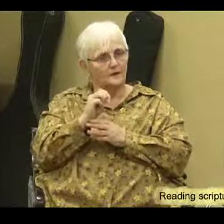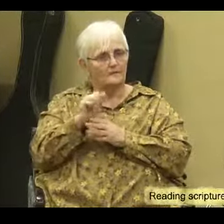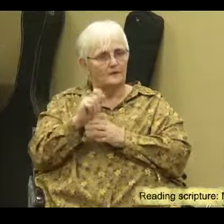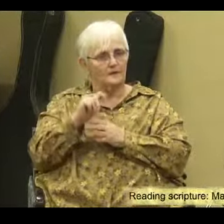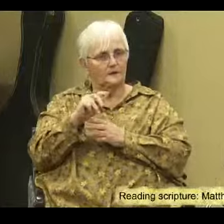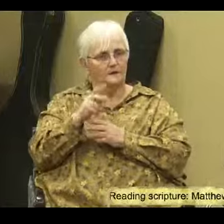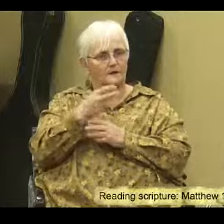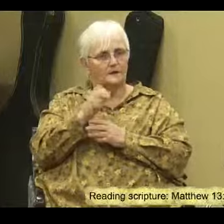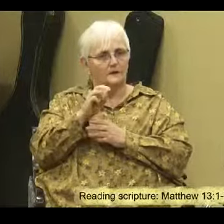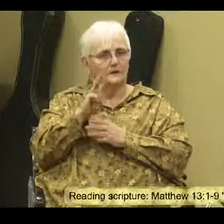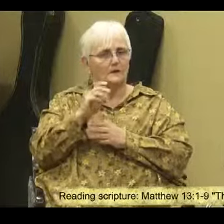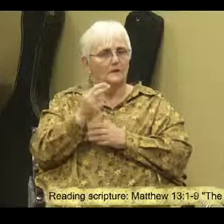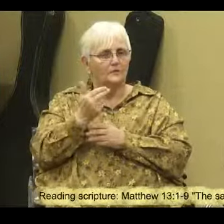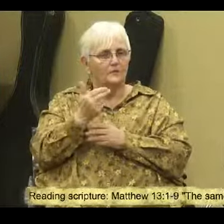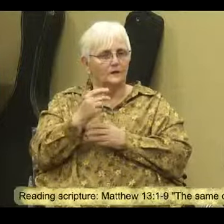I'm going to read the parable 1 through 9.